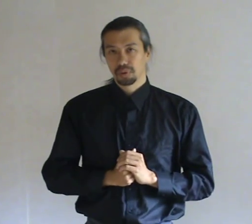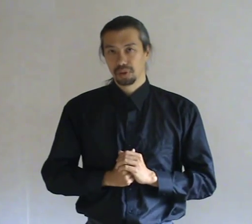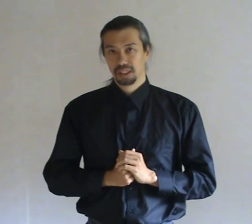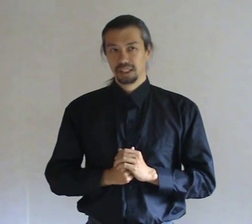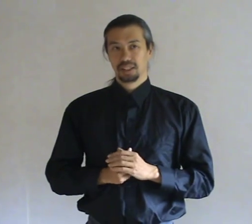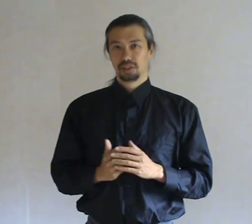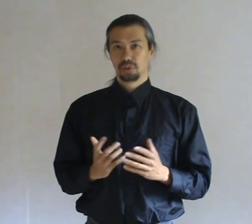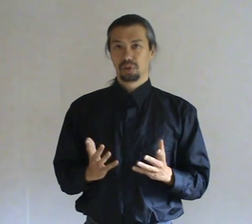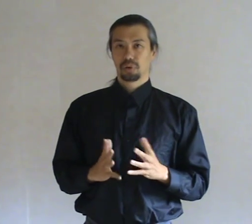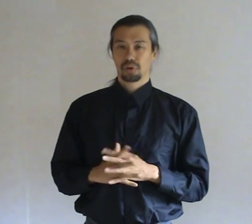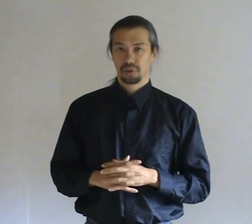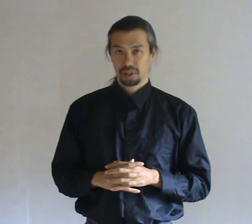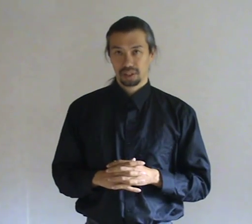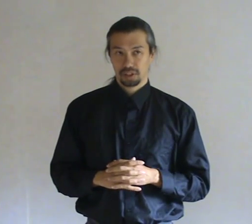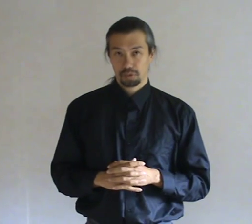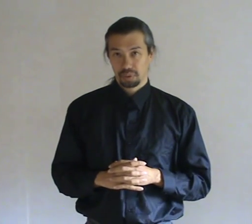to your spirit.